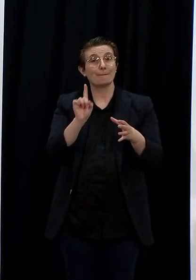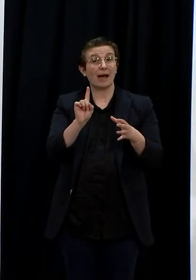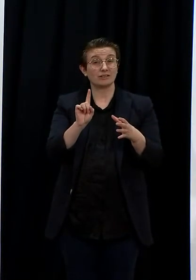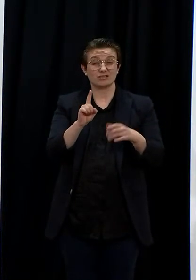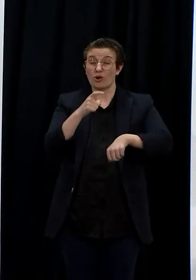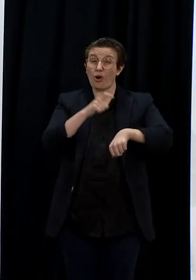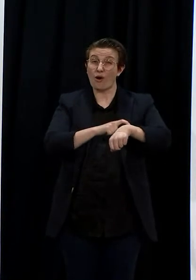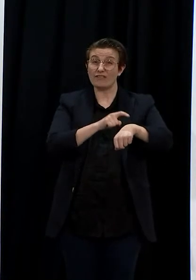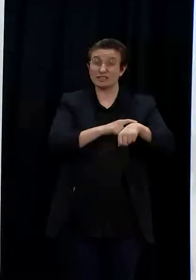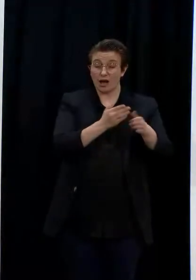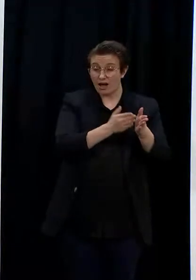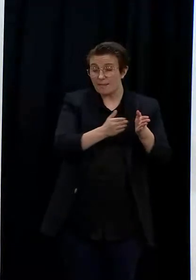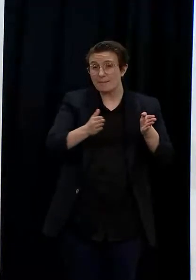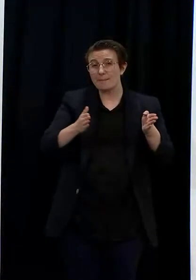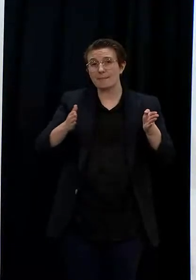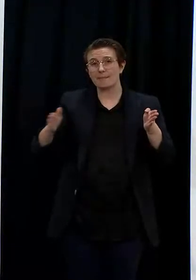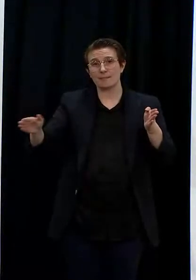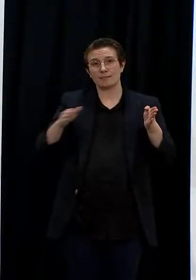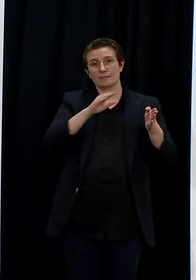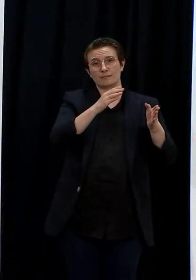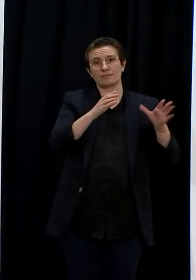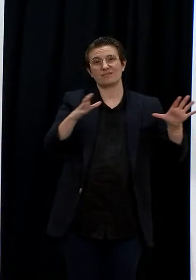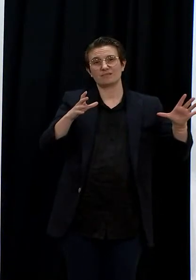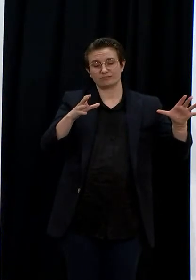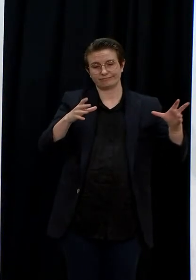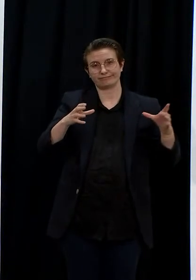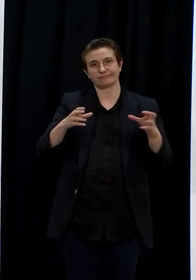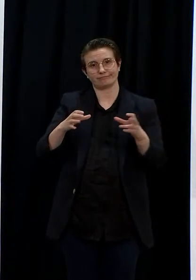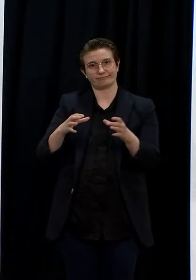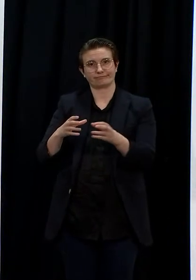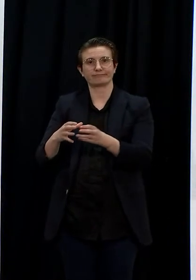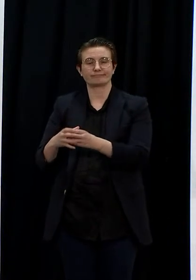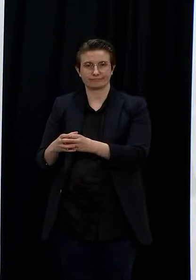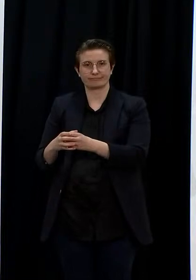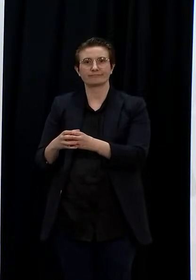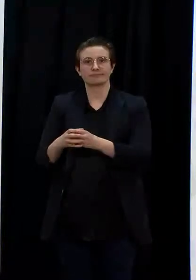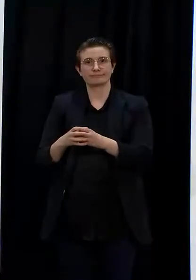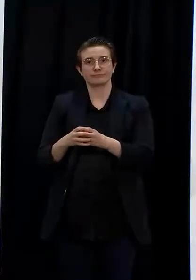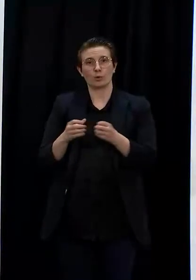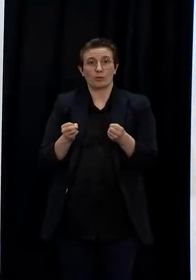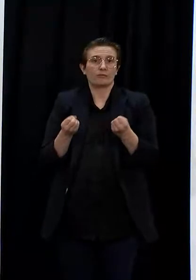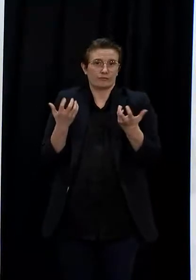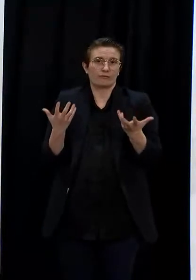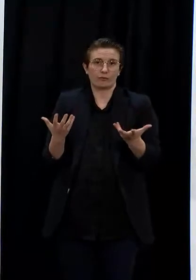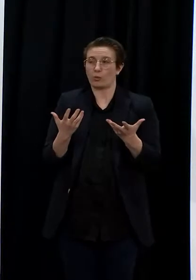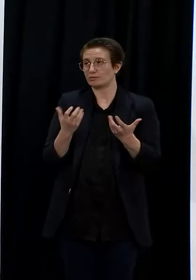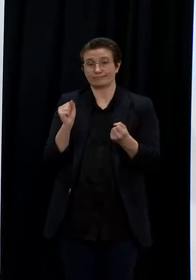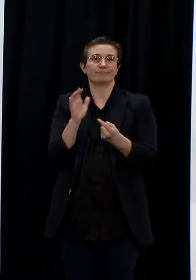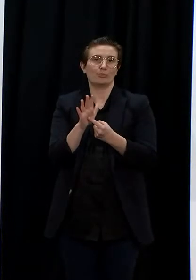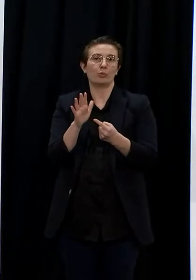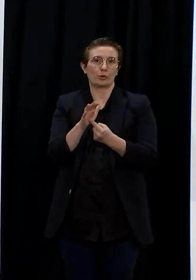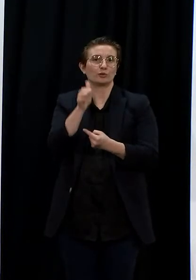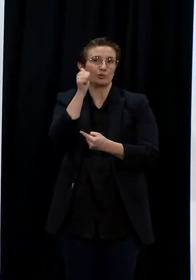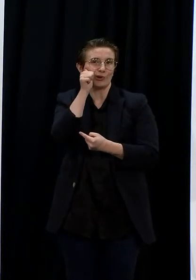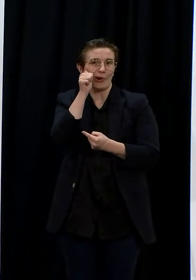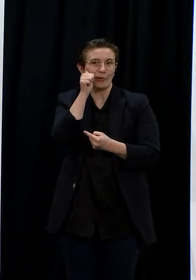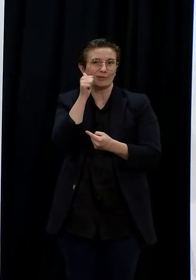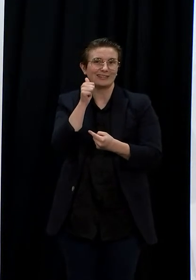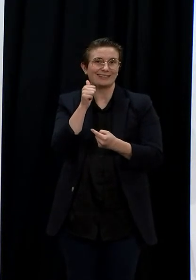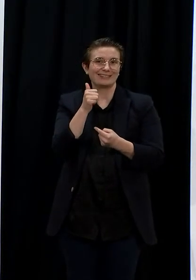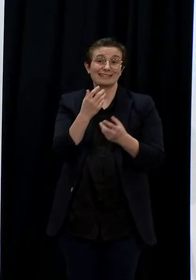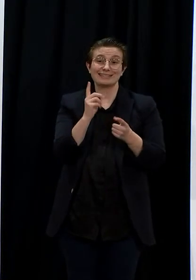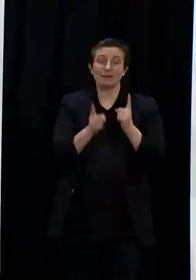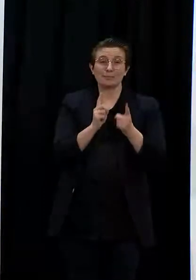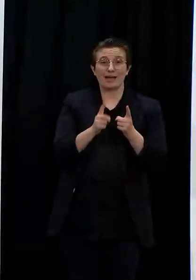share a few of those today. First, our rolling day average of cases is declining. It's overall across that rolling average